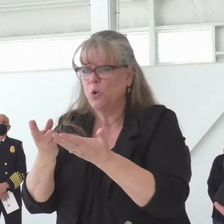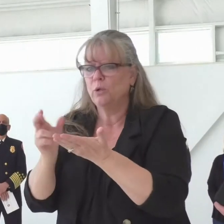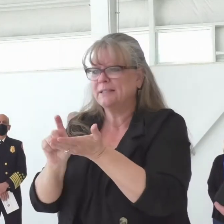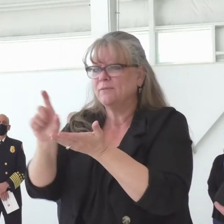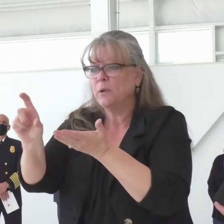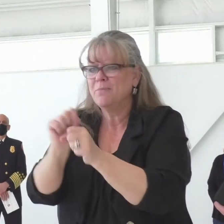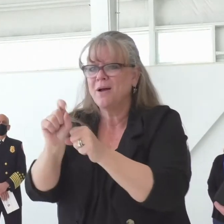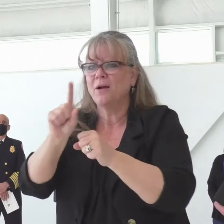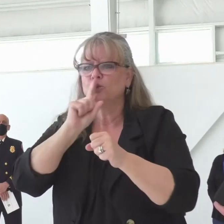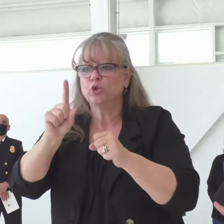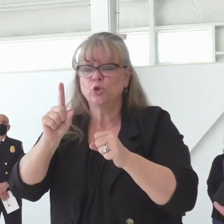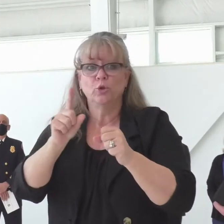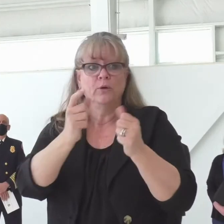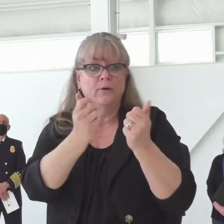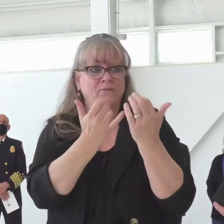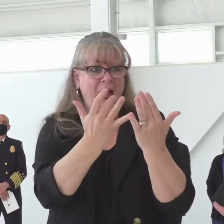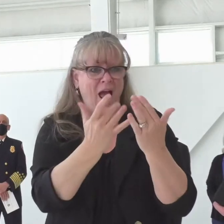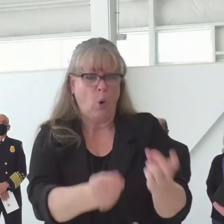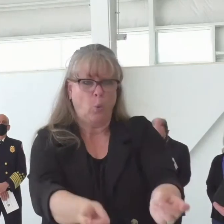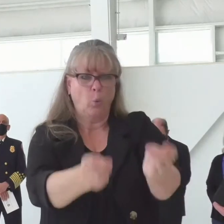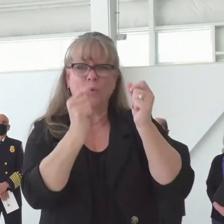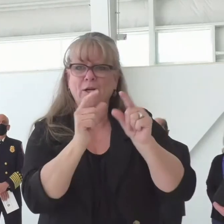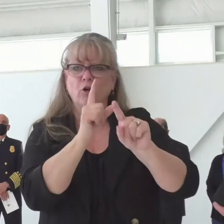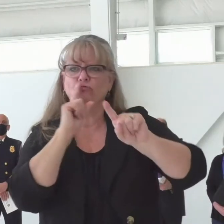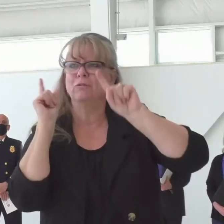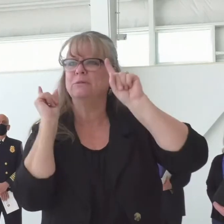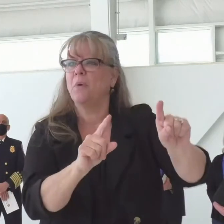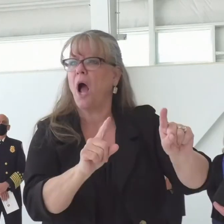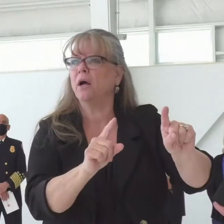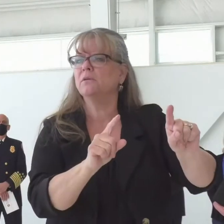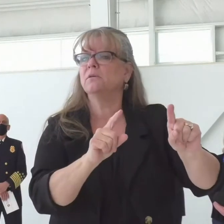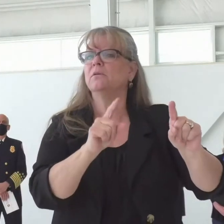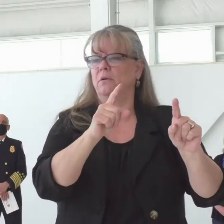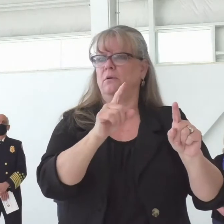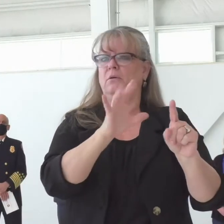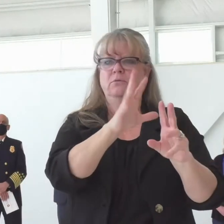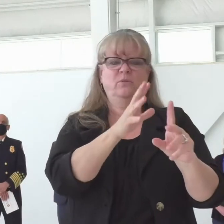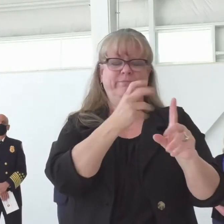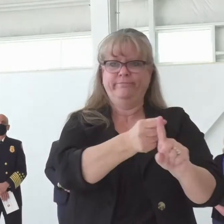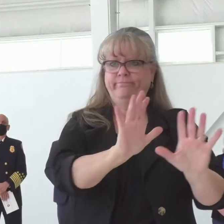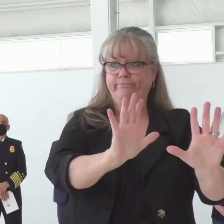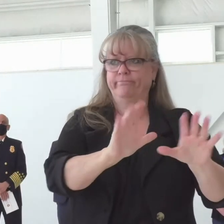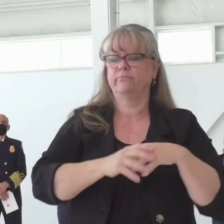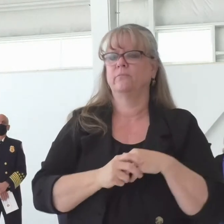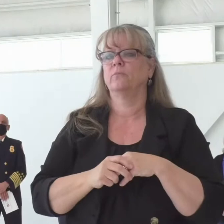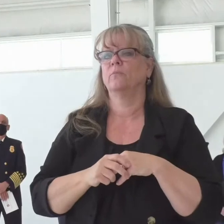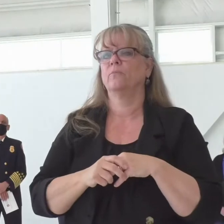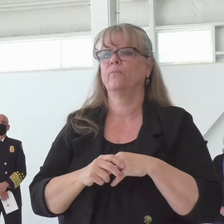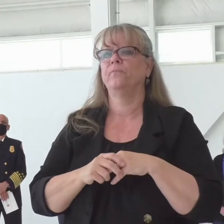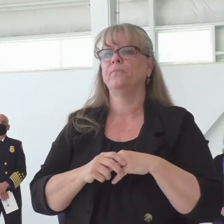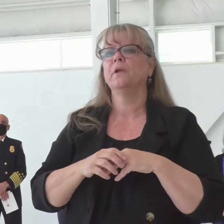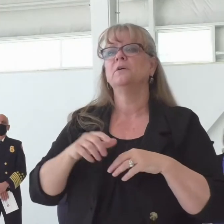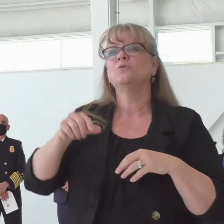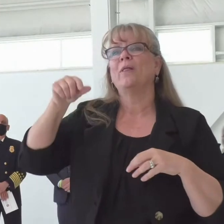to Colorado's growing wildfire seasons. The 2021 Wildfire Preparedness Plan